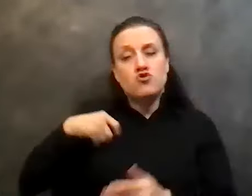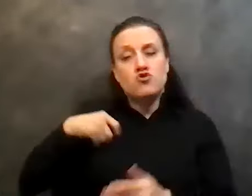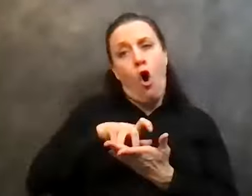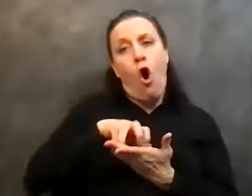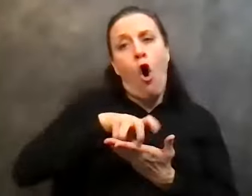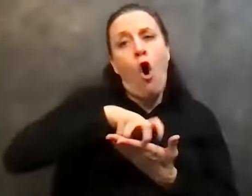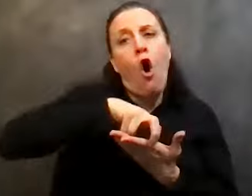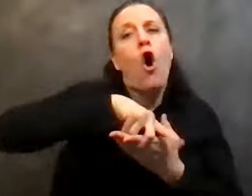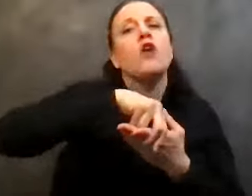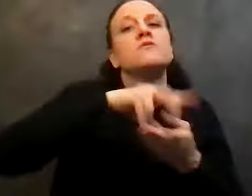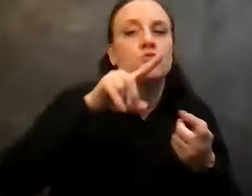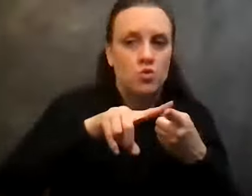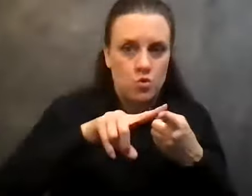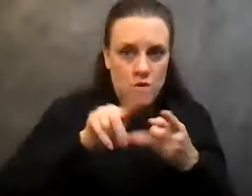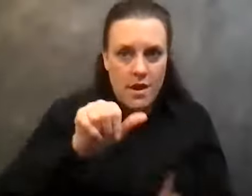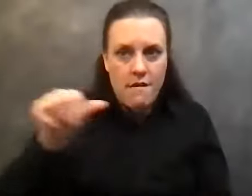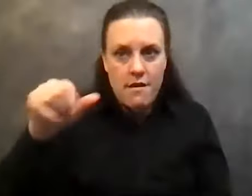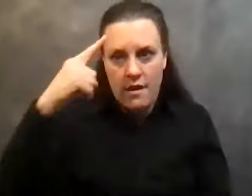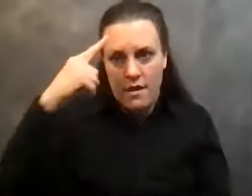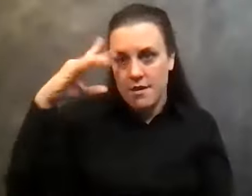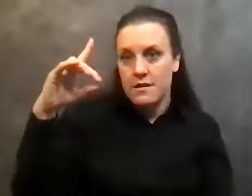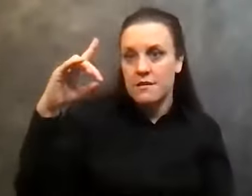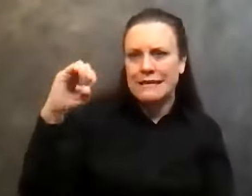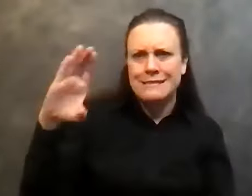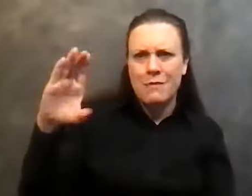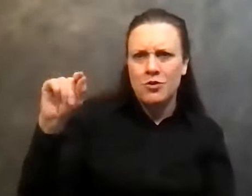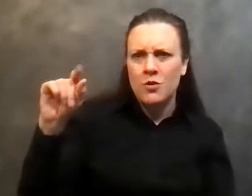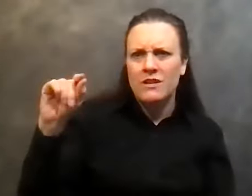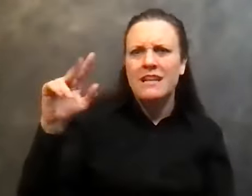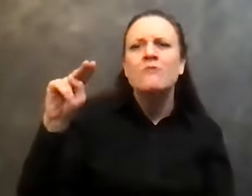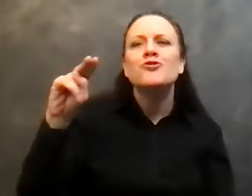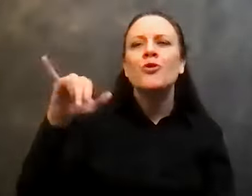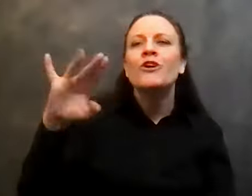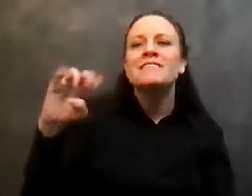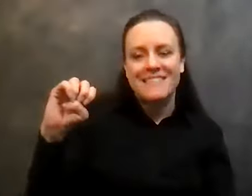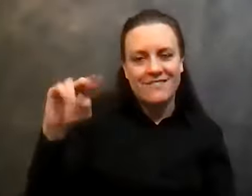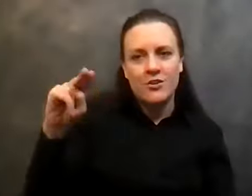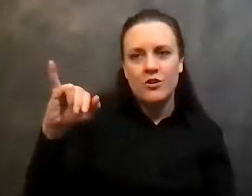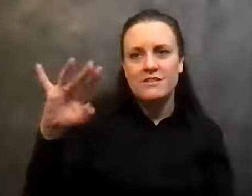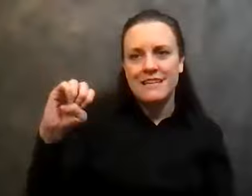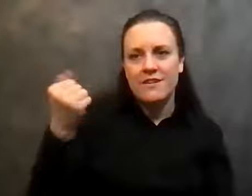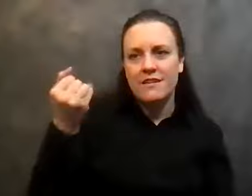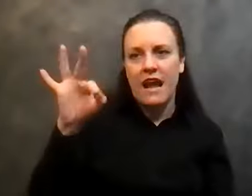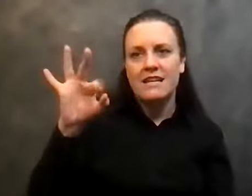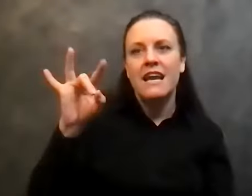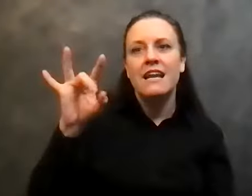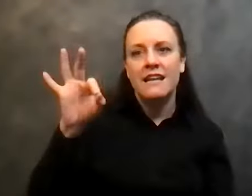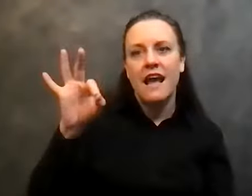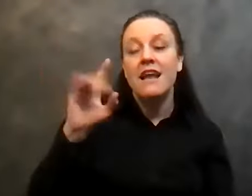I think it was December 20. I think it was New Year's Eve of 1989. I show up, I show up in a meeting,